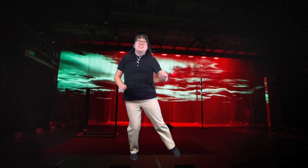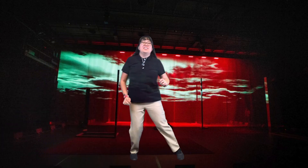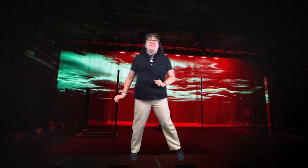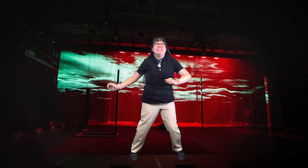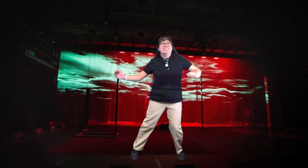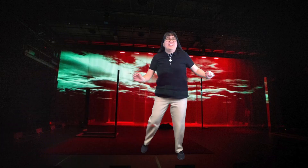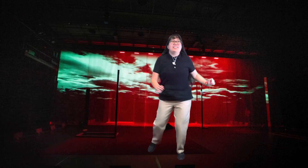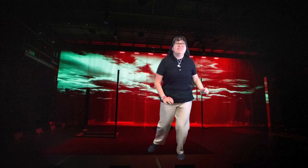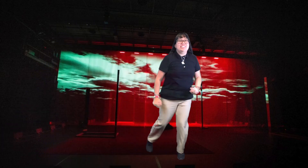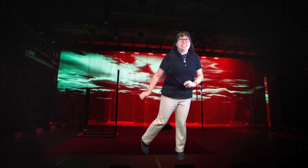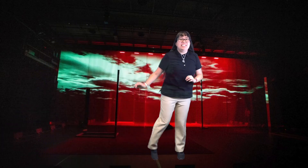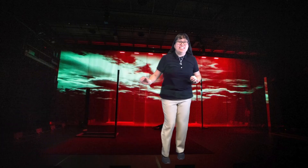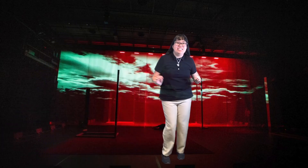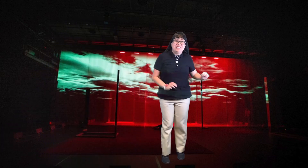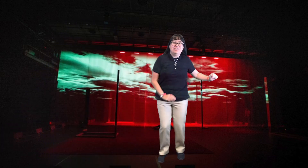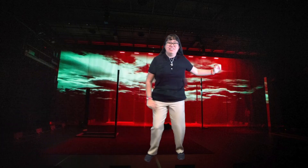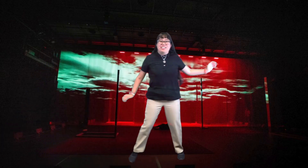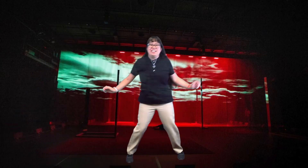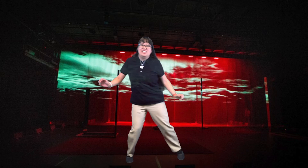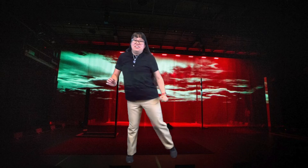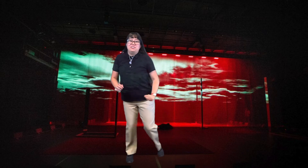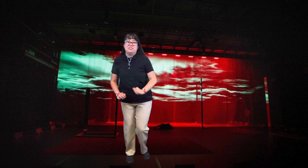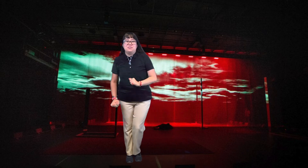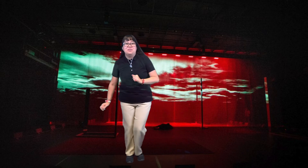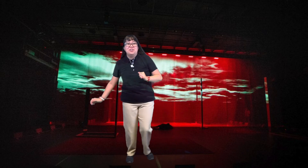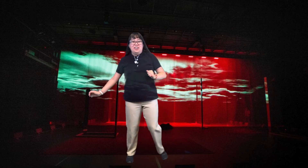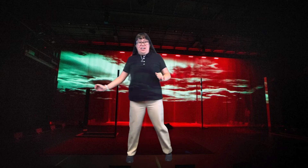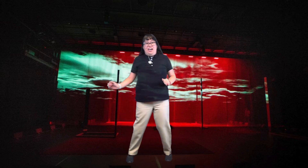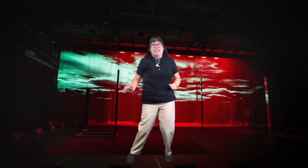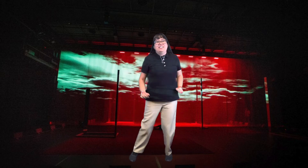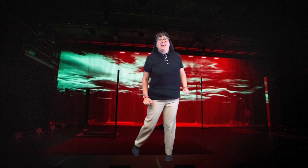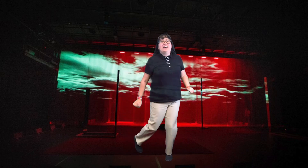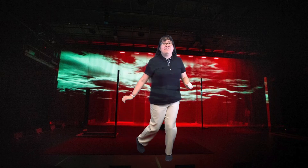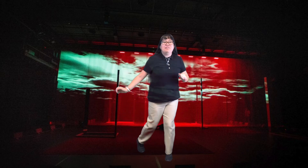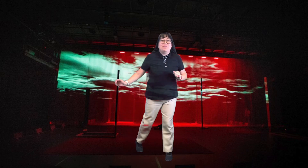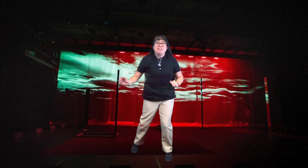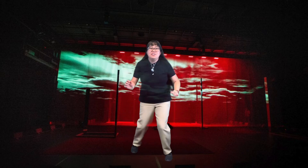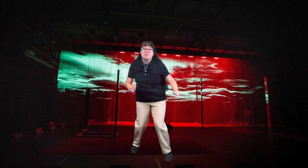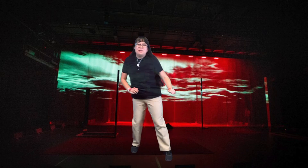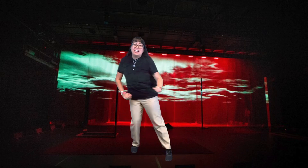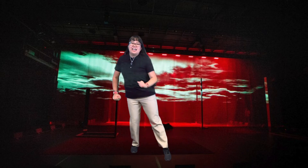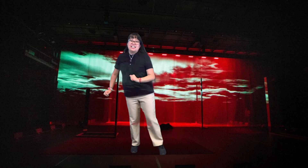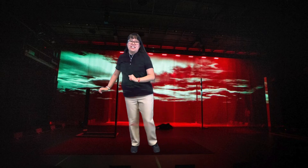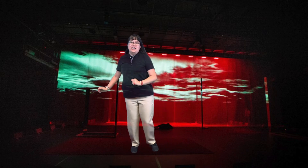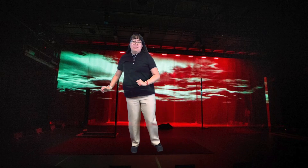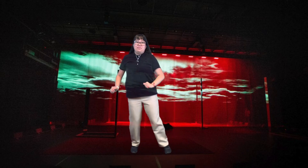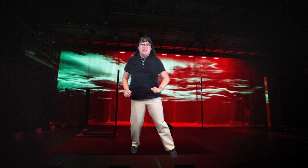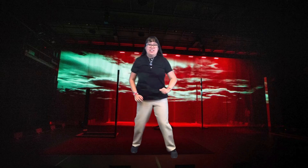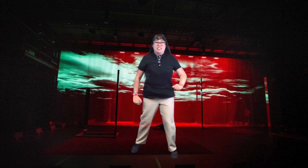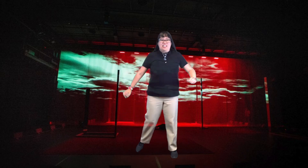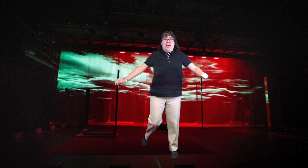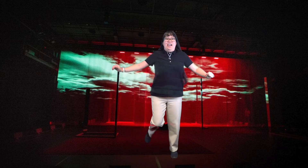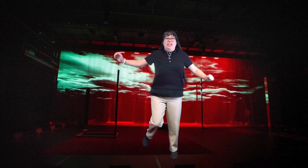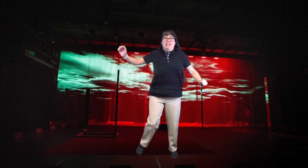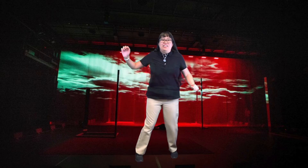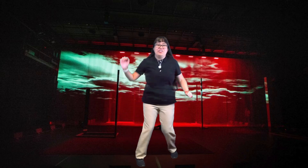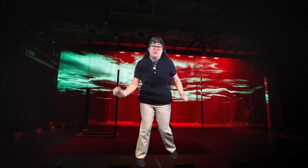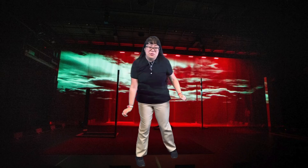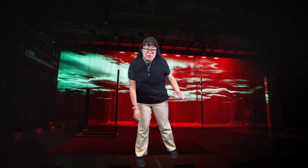hurt my tummy the way you do. I've never met nobody like you.